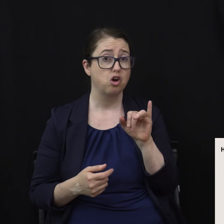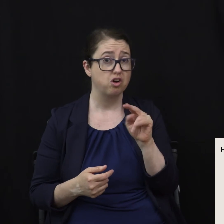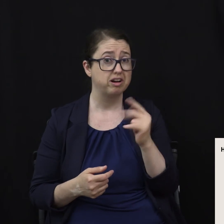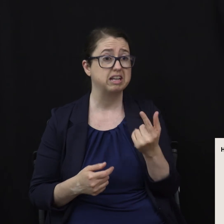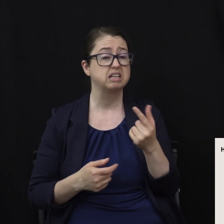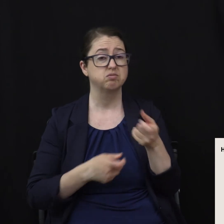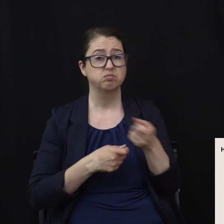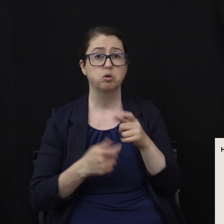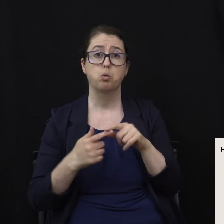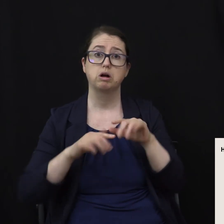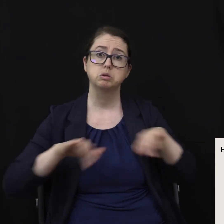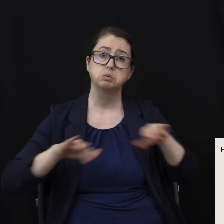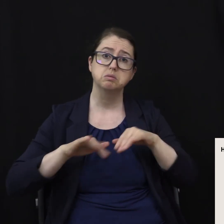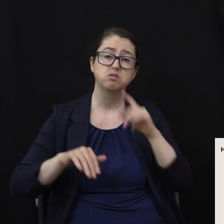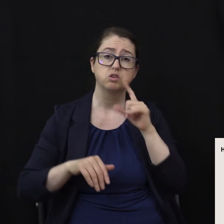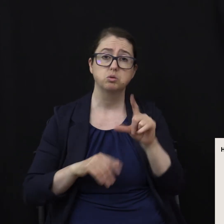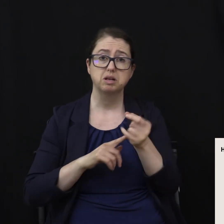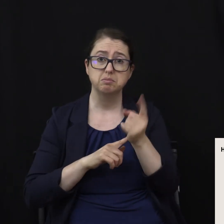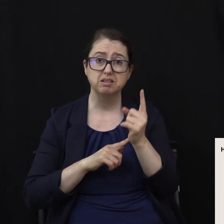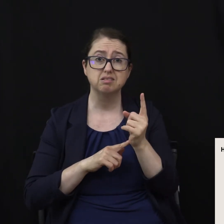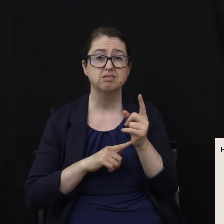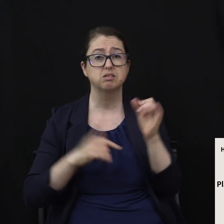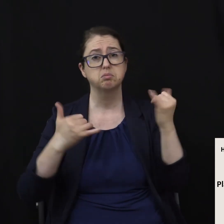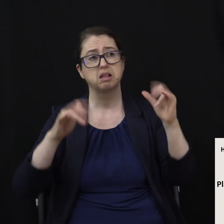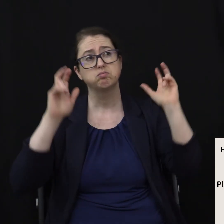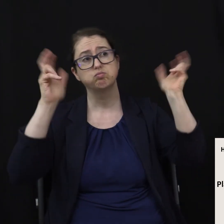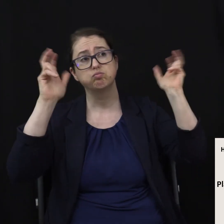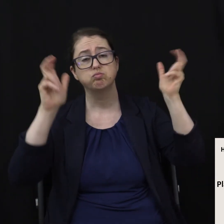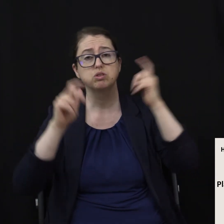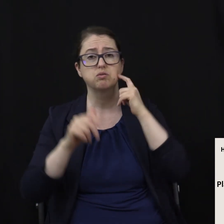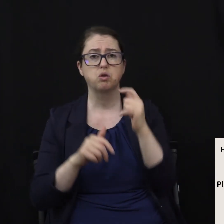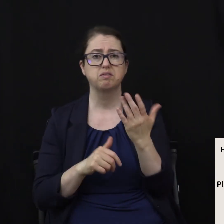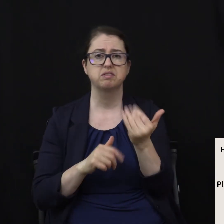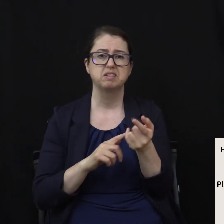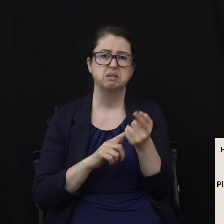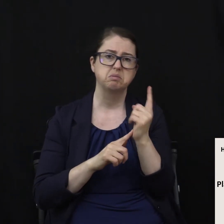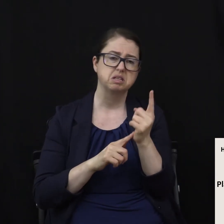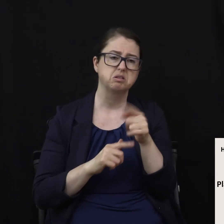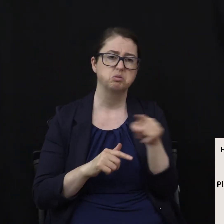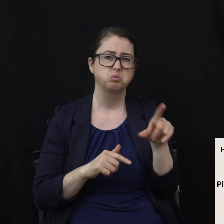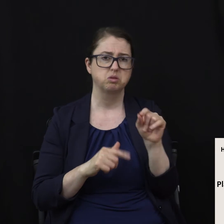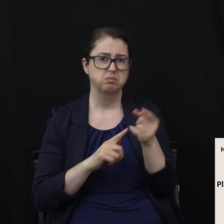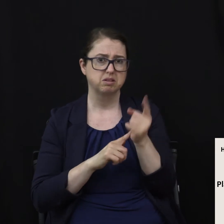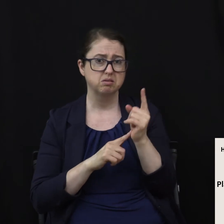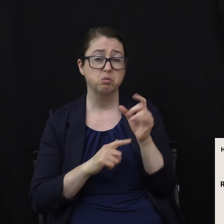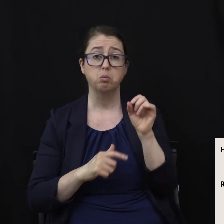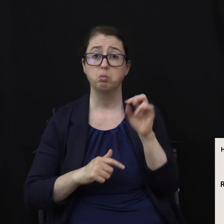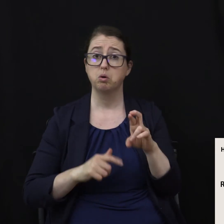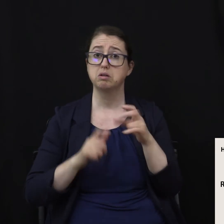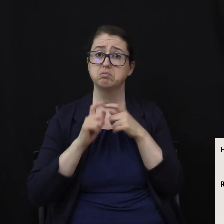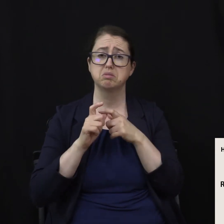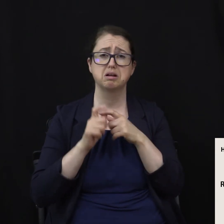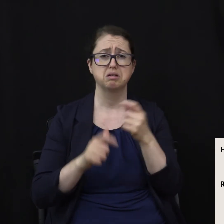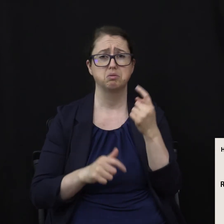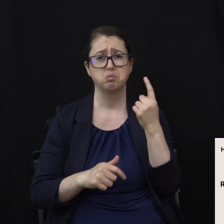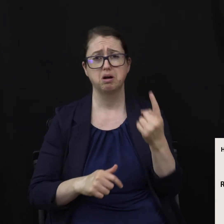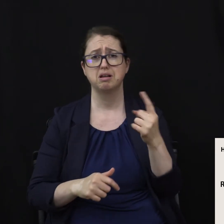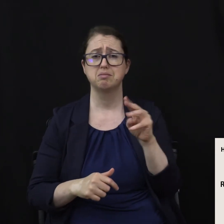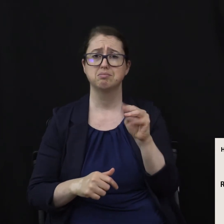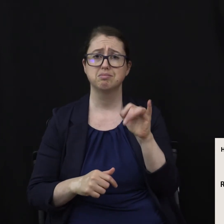minutes or play basketball for 15 to 20 minutes, or you can run a mile and a half, which should take you about